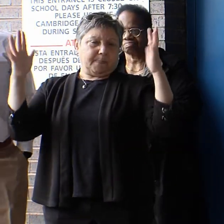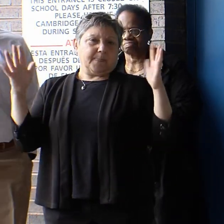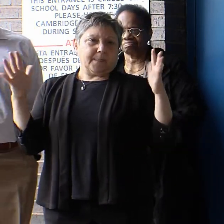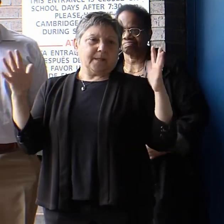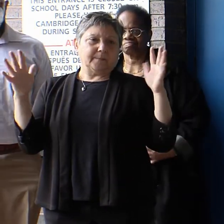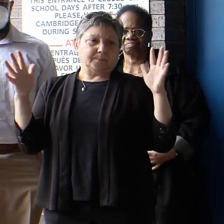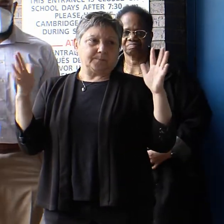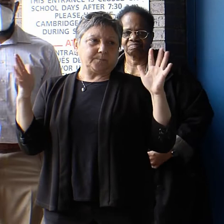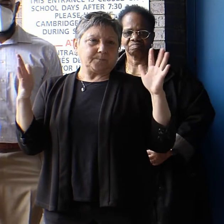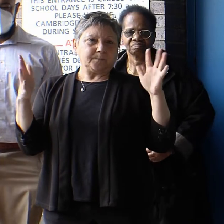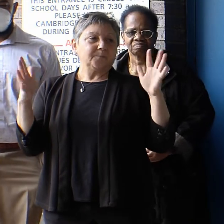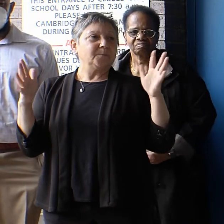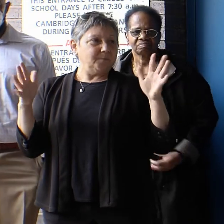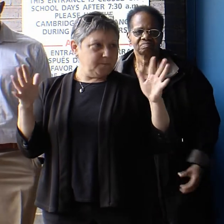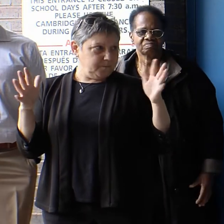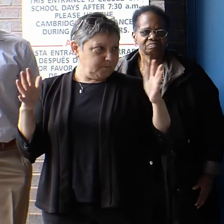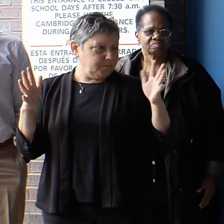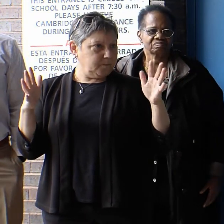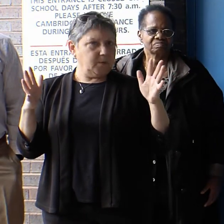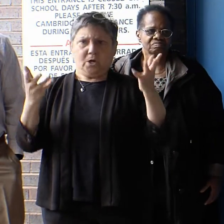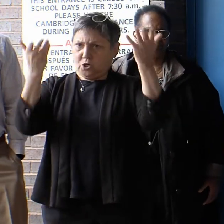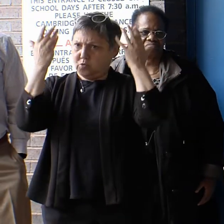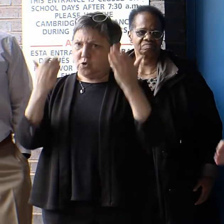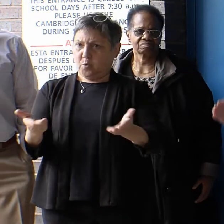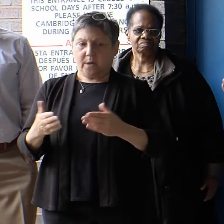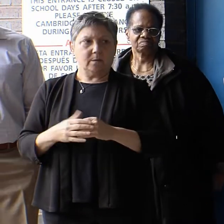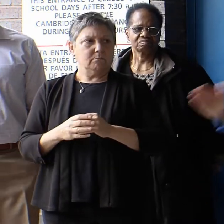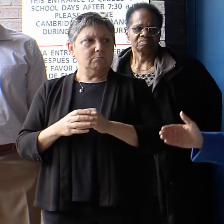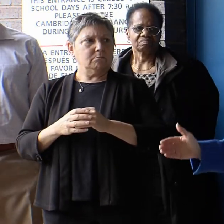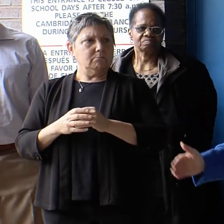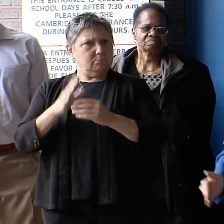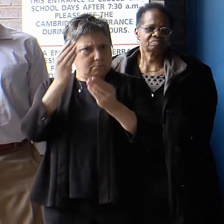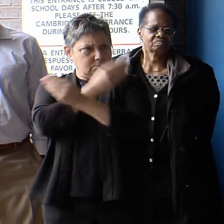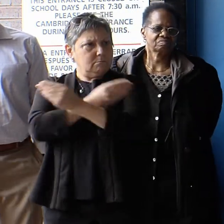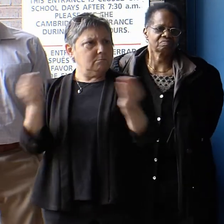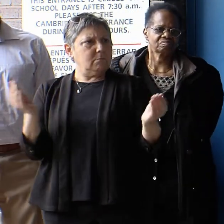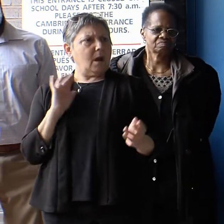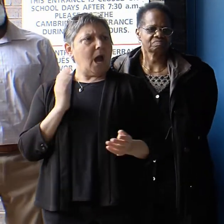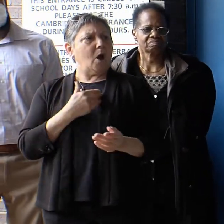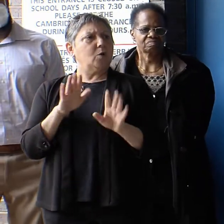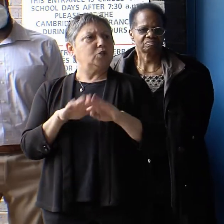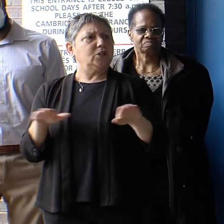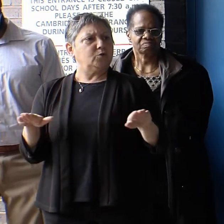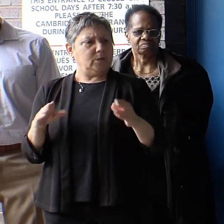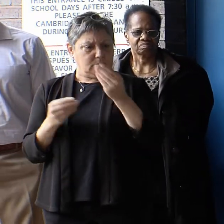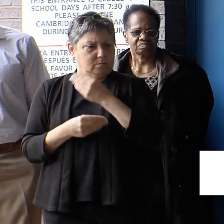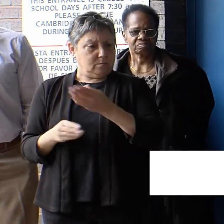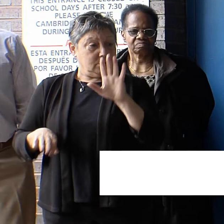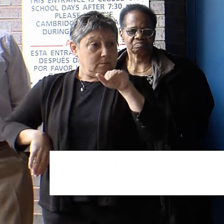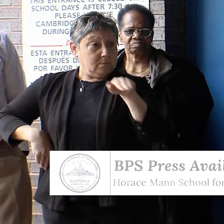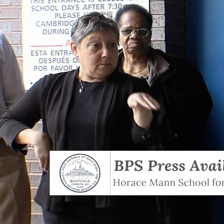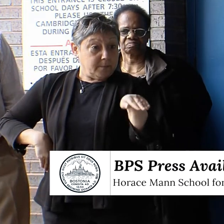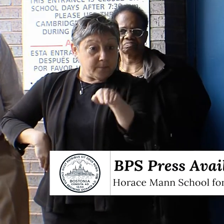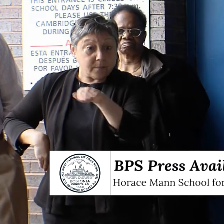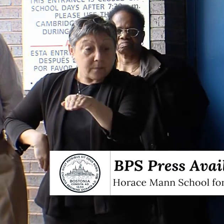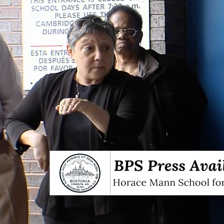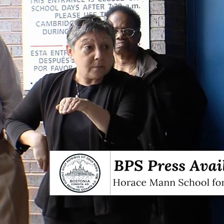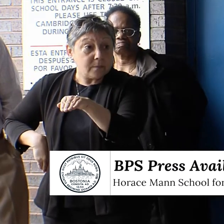To send a message to kids that we're going to have